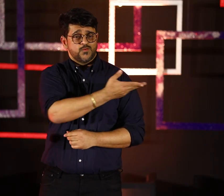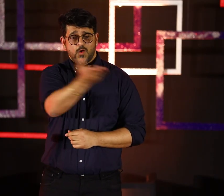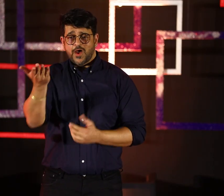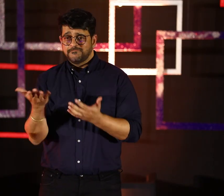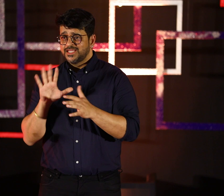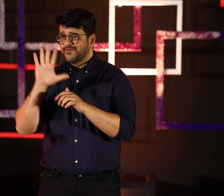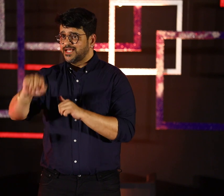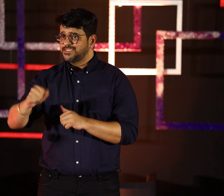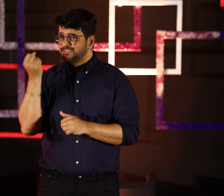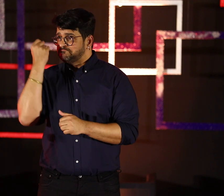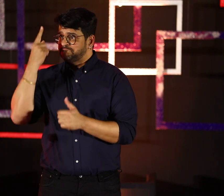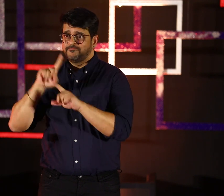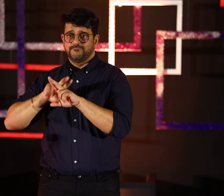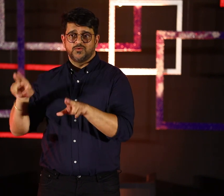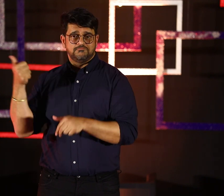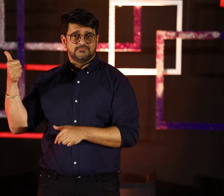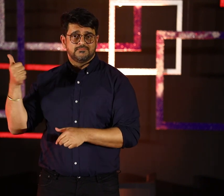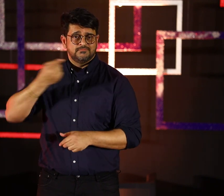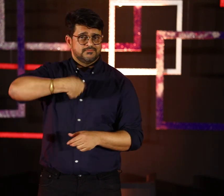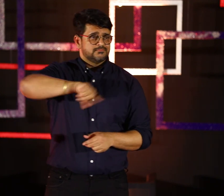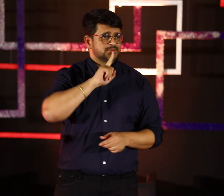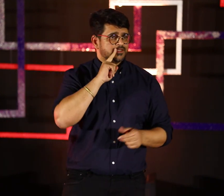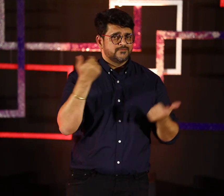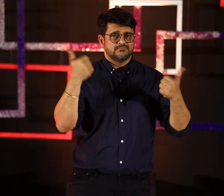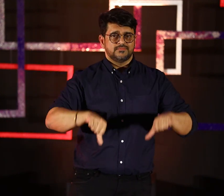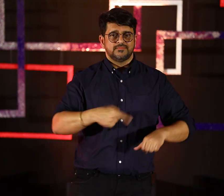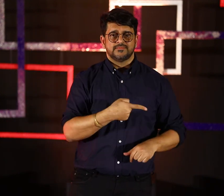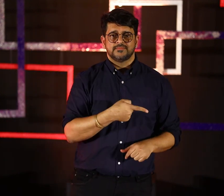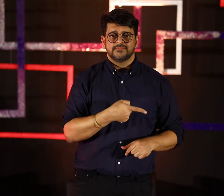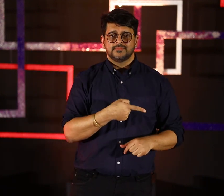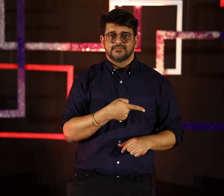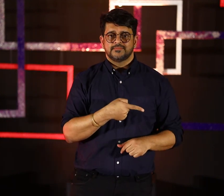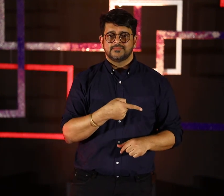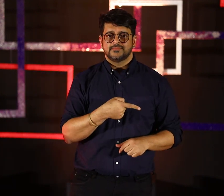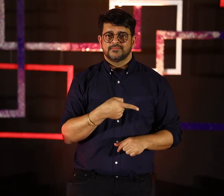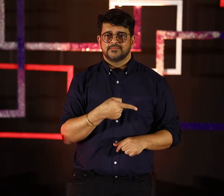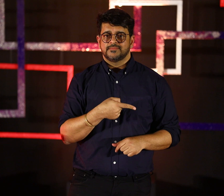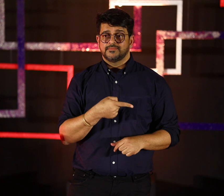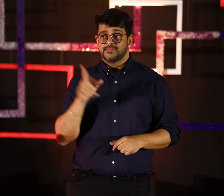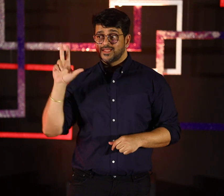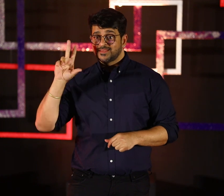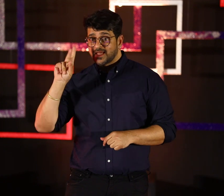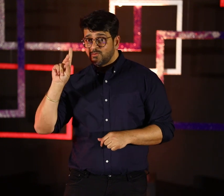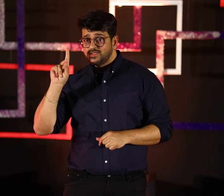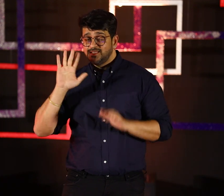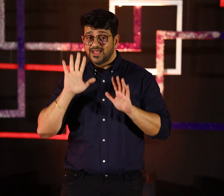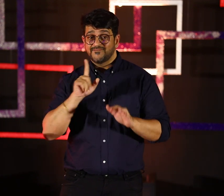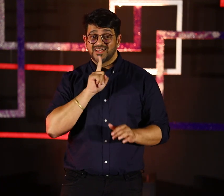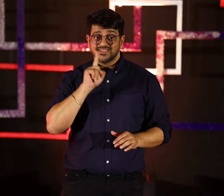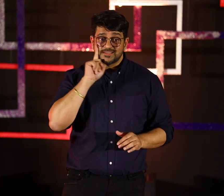In the first video, you see the newspaper reporters are speaking. But for the deaf community, this is not accessible. We won't understand. In